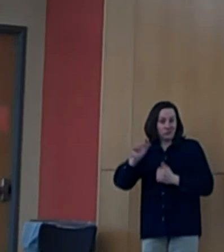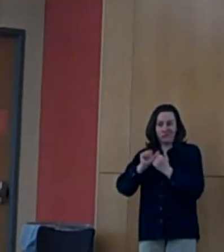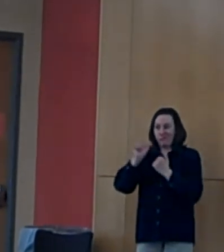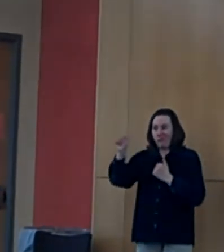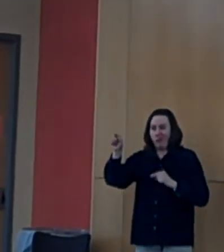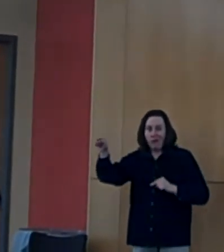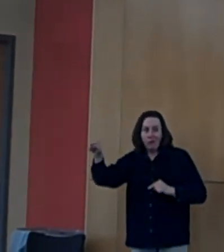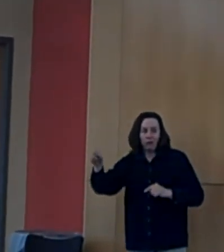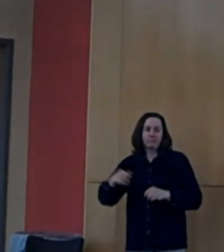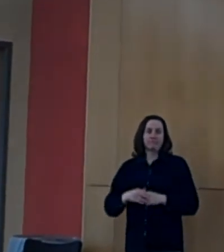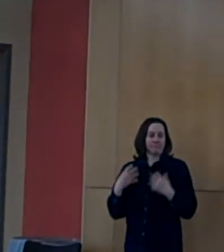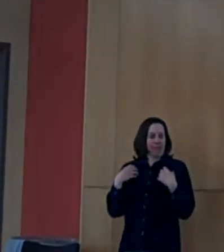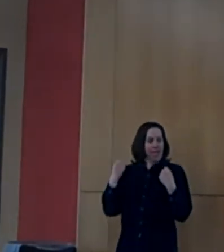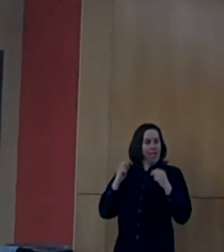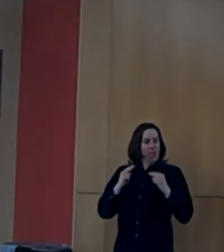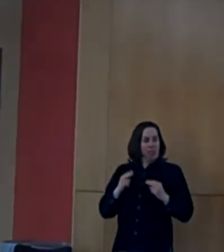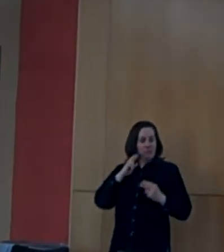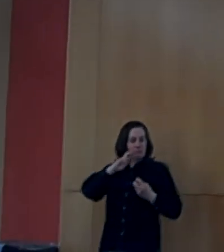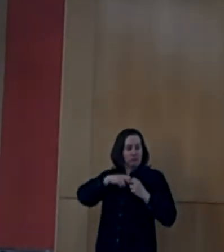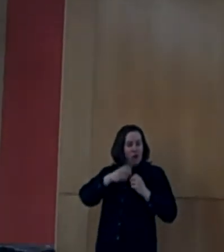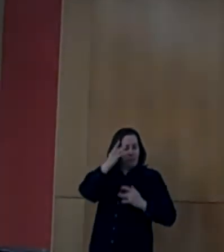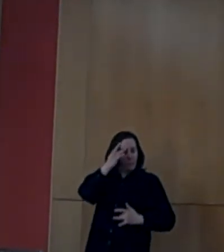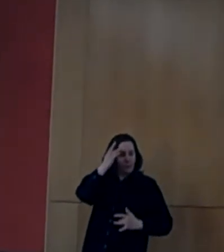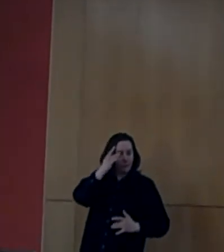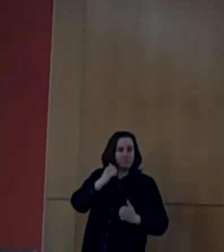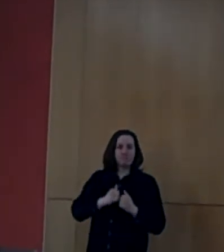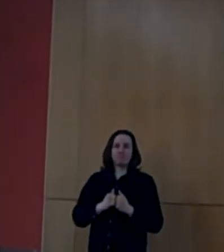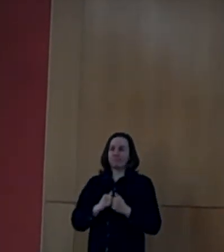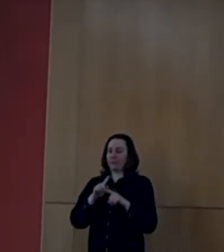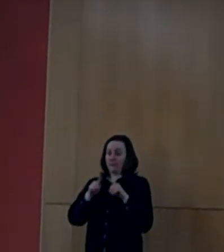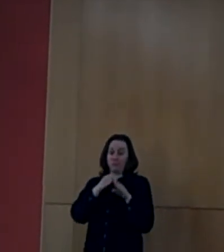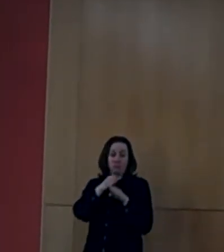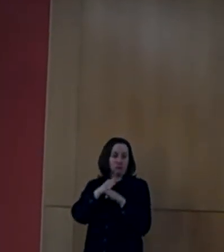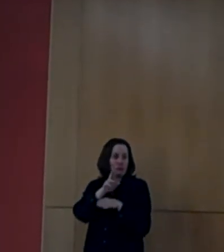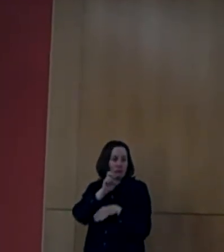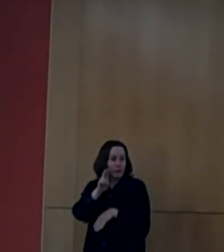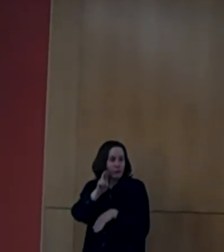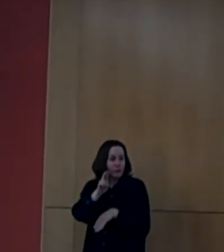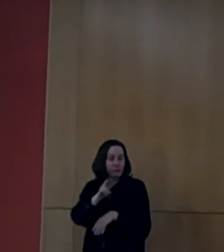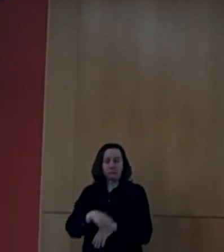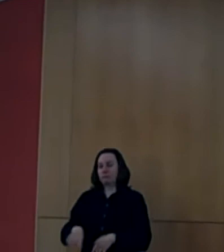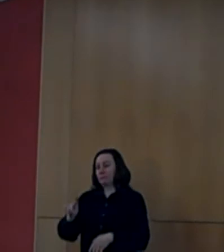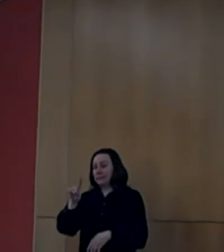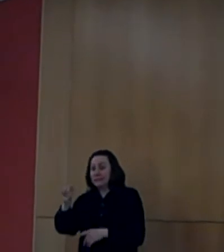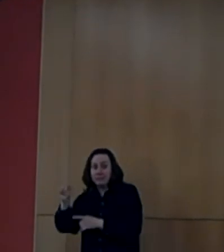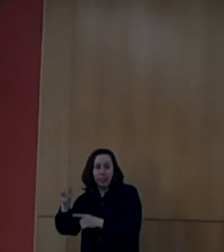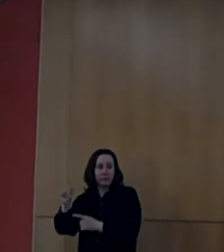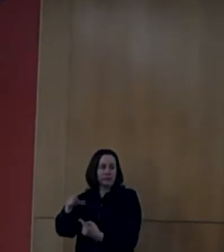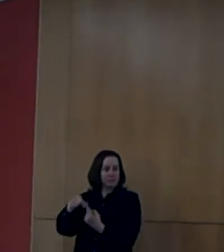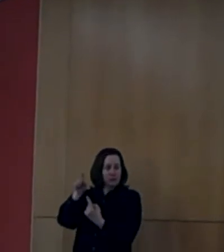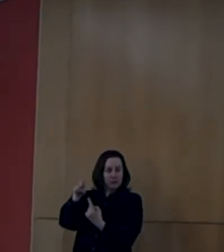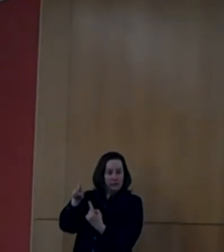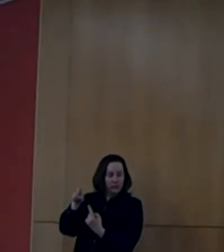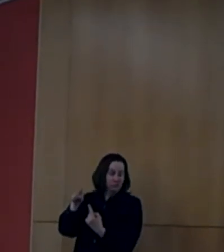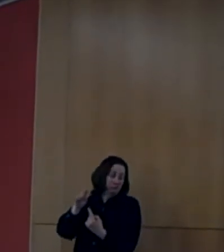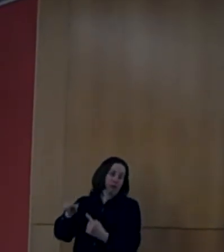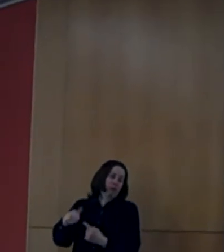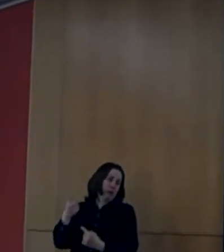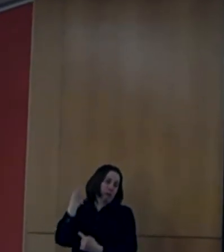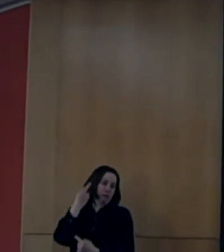problems, careers, disability and special needs, and other reasons. As I reflect on my